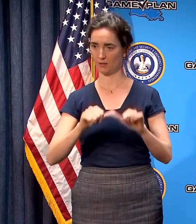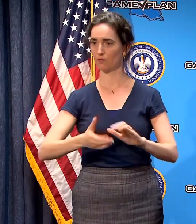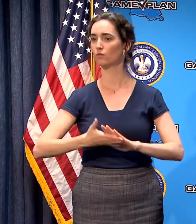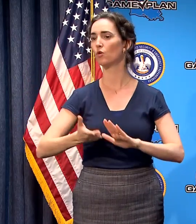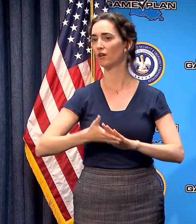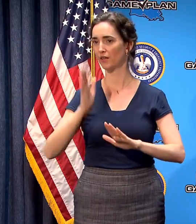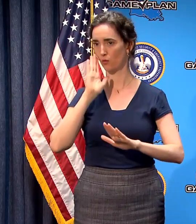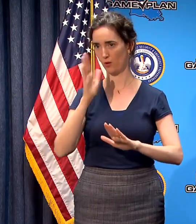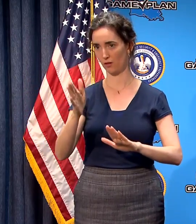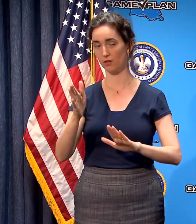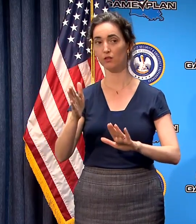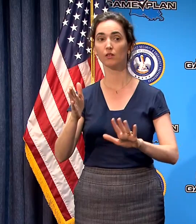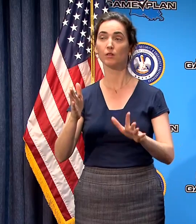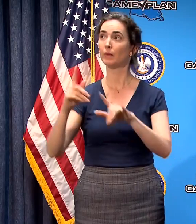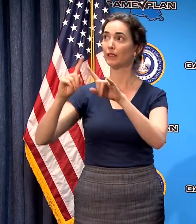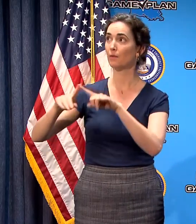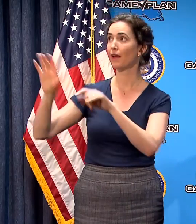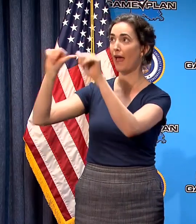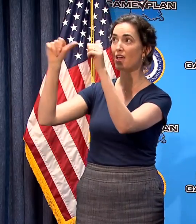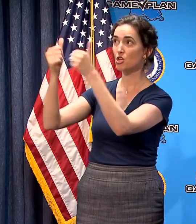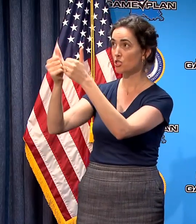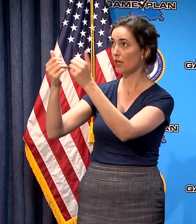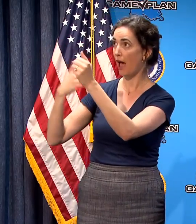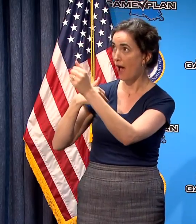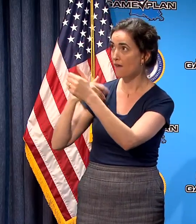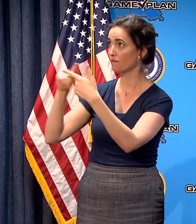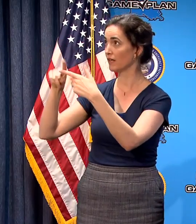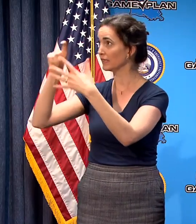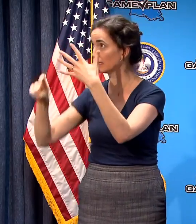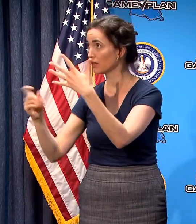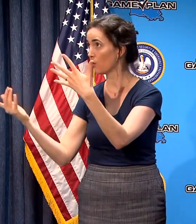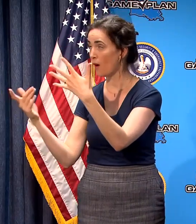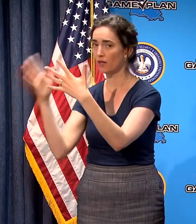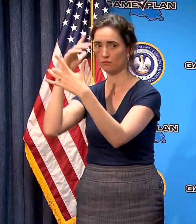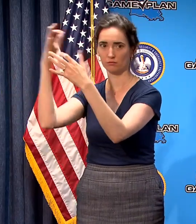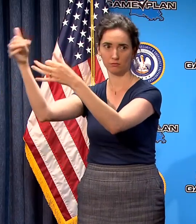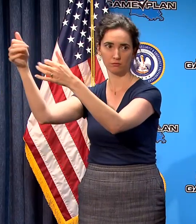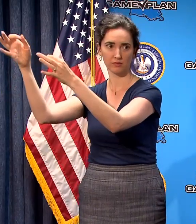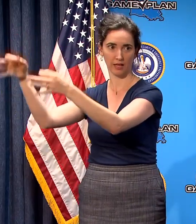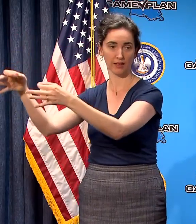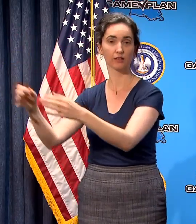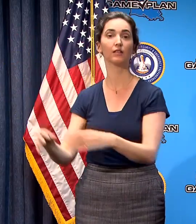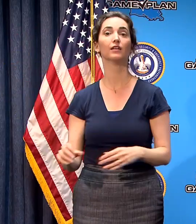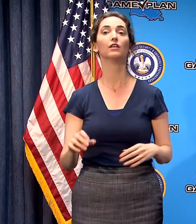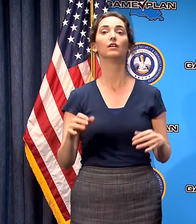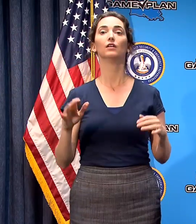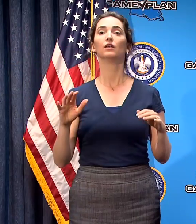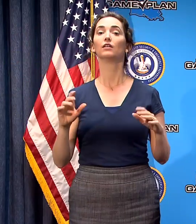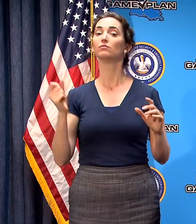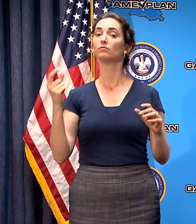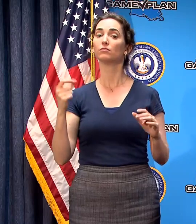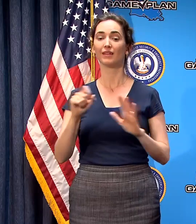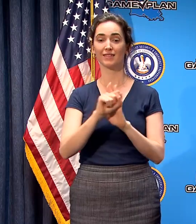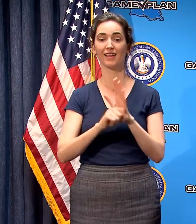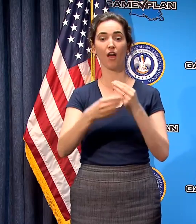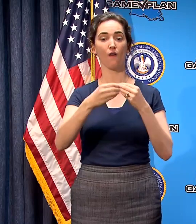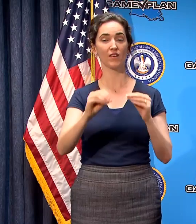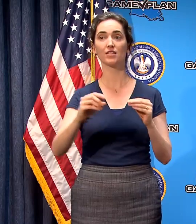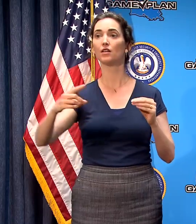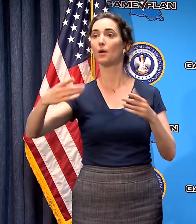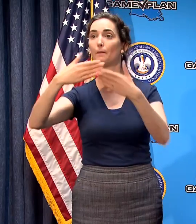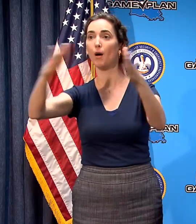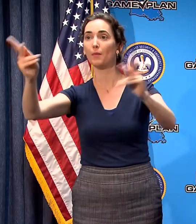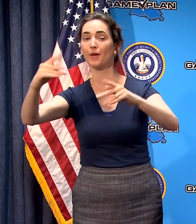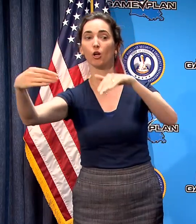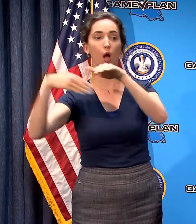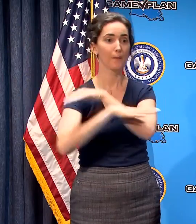will depend on what those agencies capabilities and needs are we are closing state offices as it relates to interaction with the public